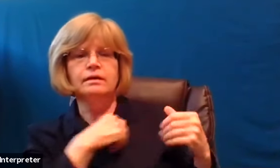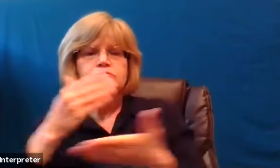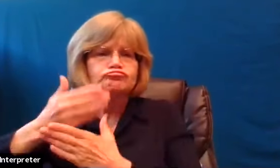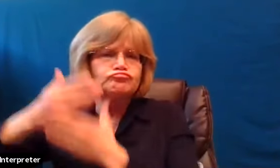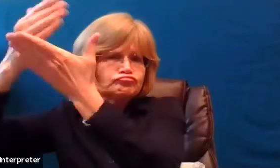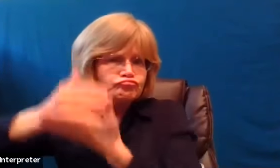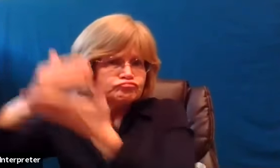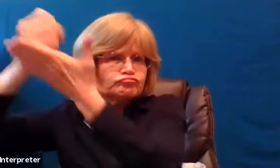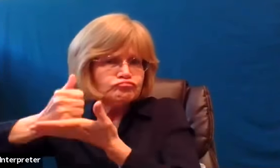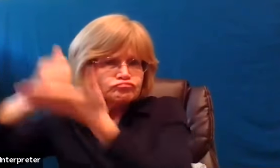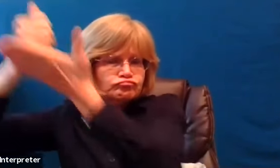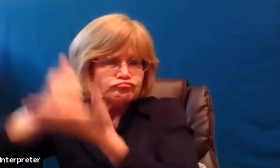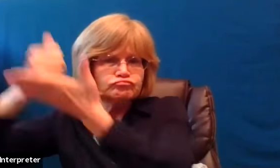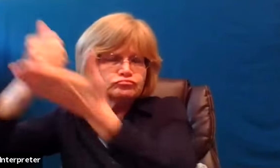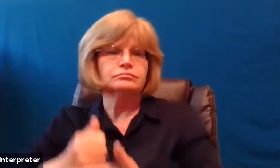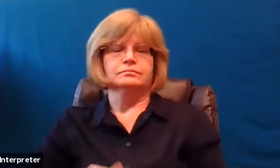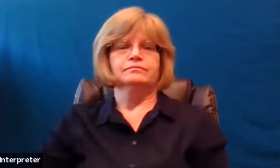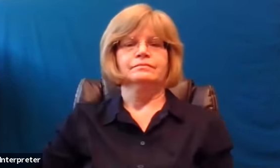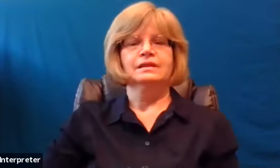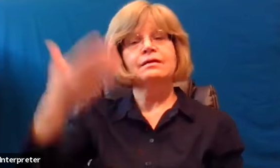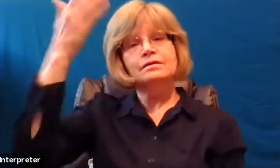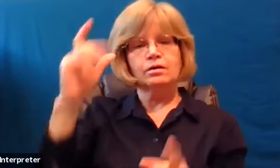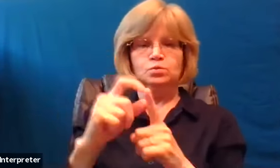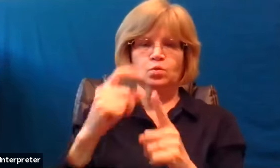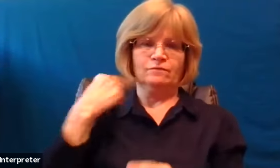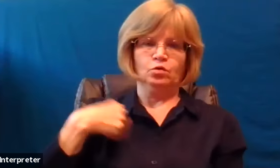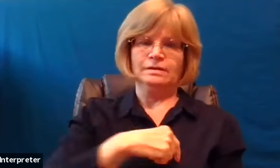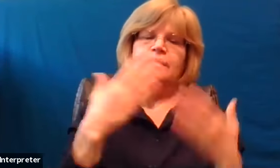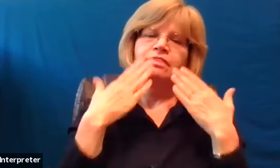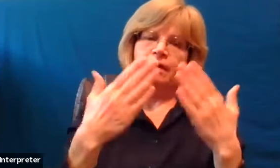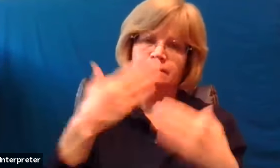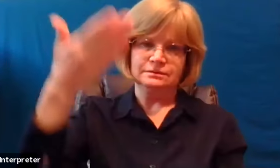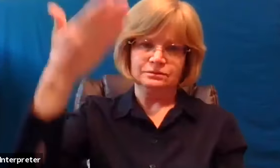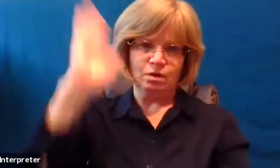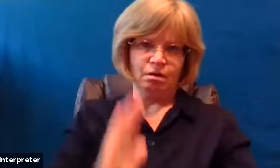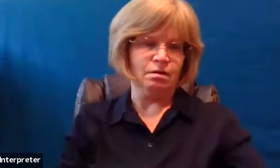God's word for us. Thanks be to God. Amen. Amen.